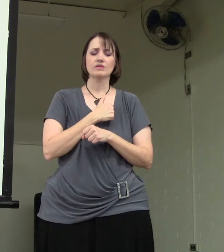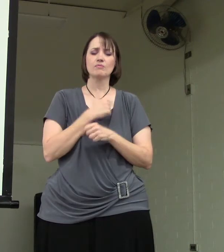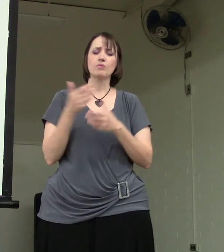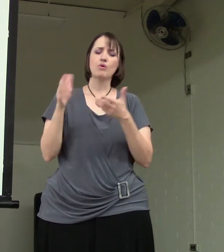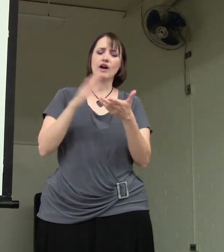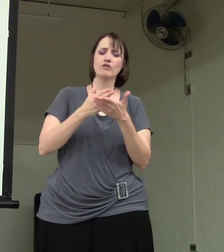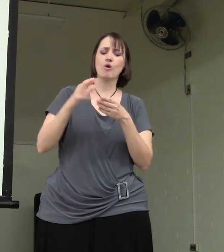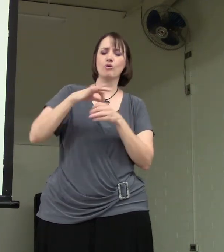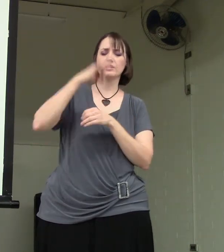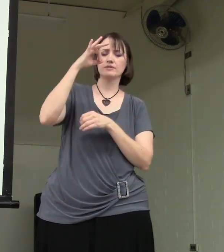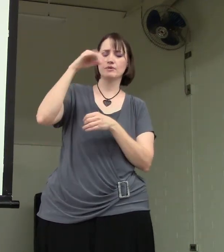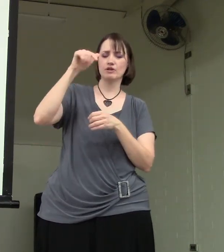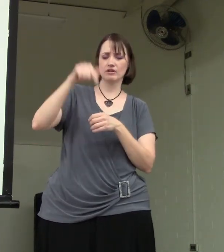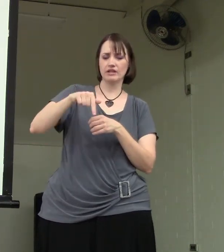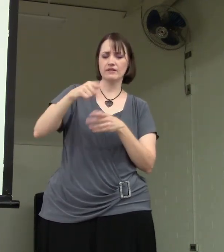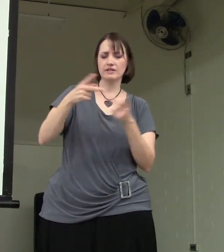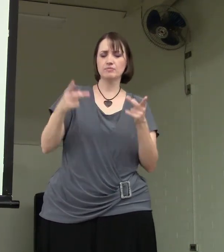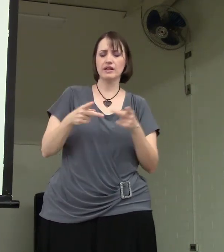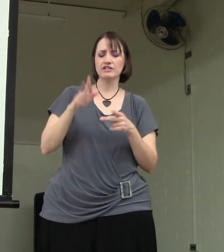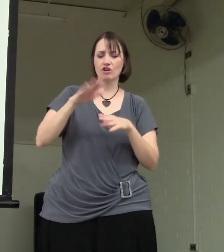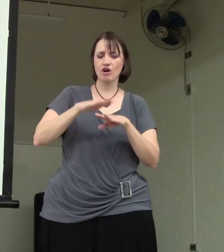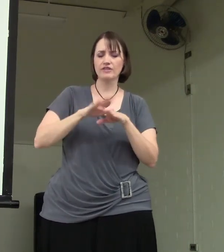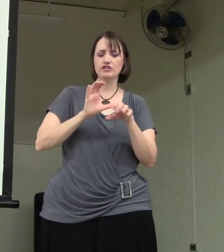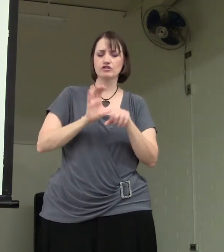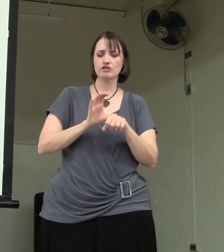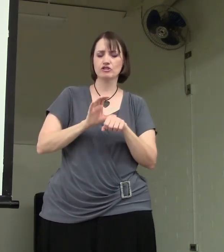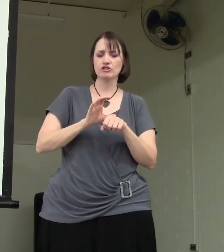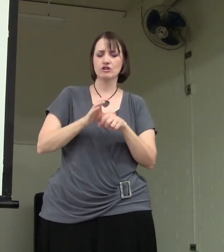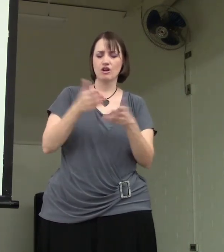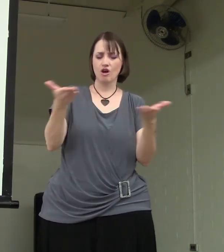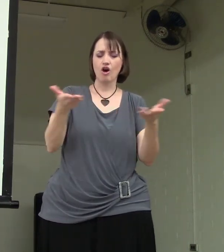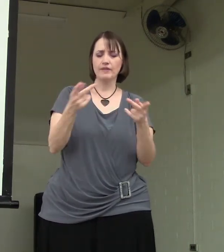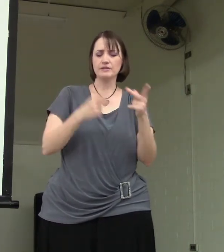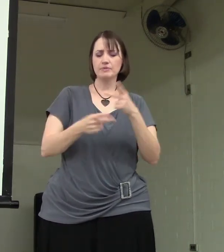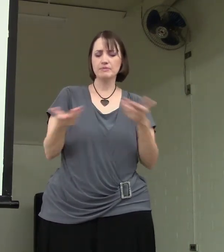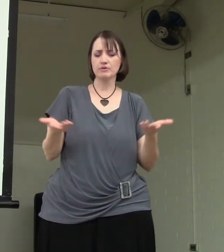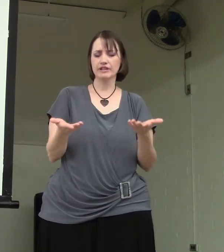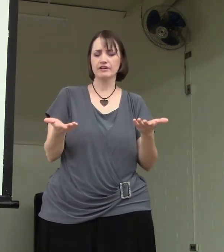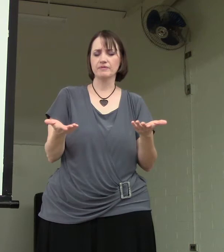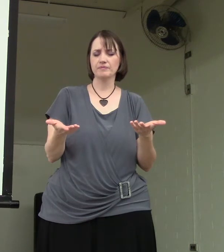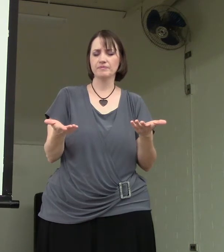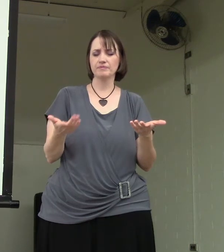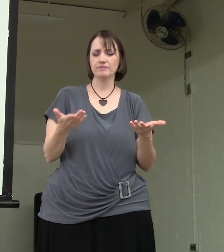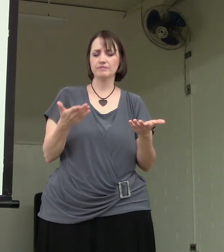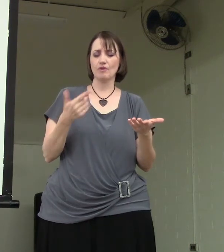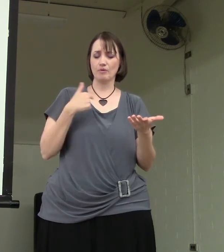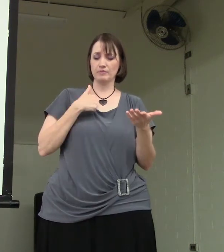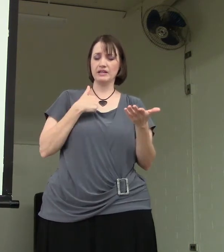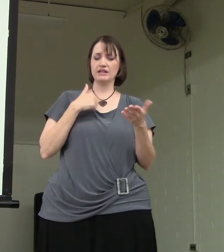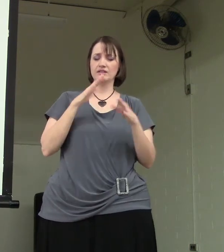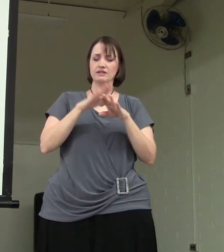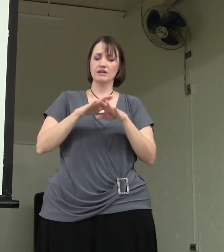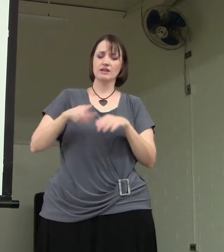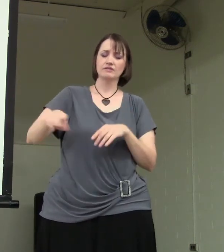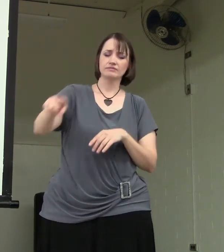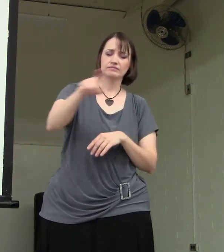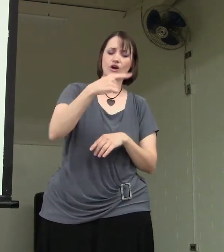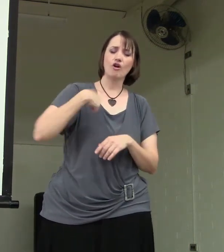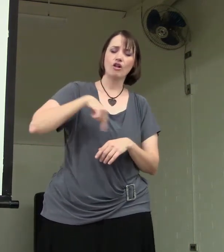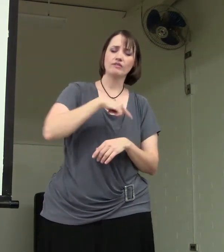Pour out your Holy Spirit in this place, on this church, on these people here. On me, on all